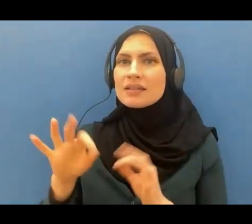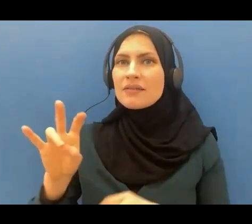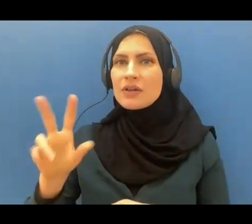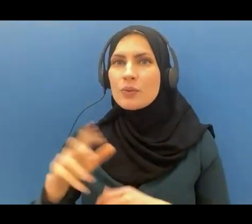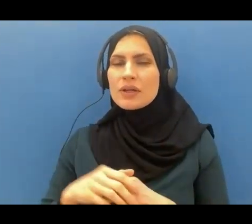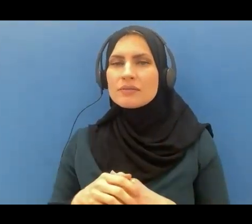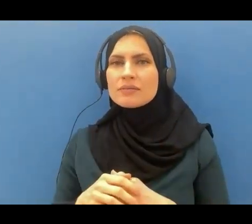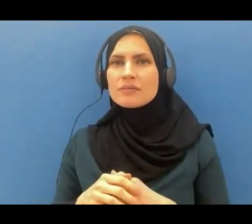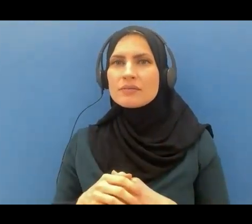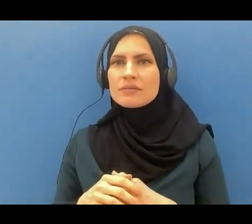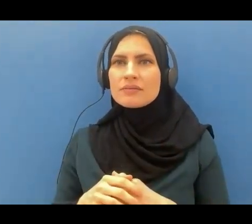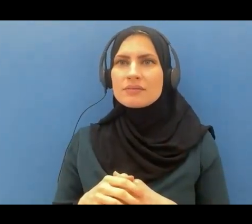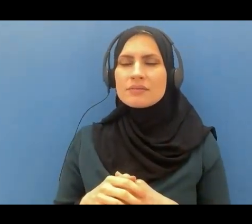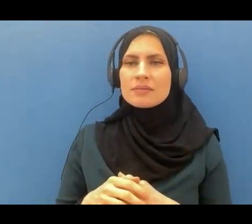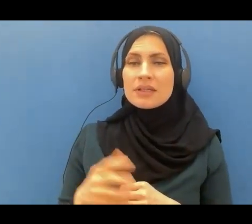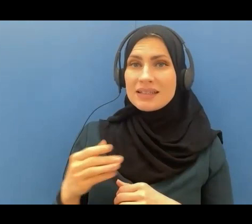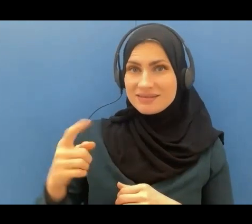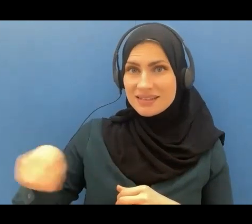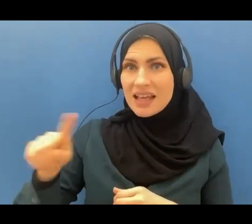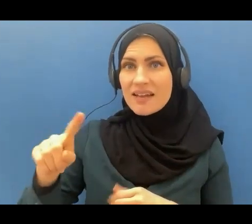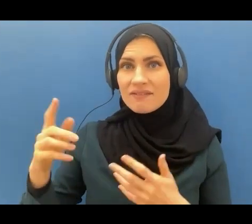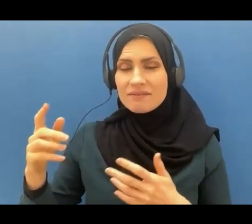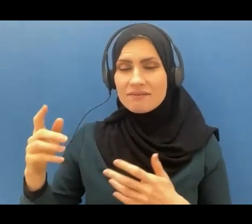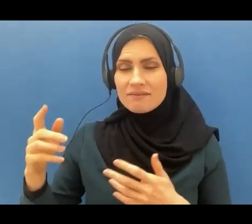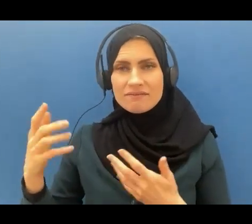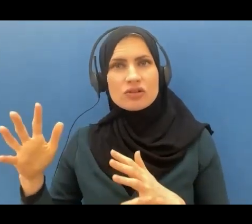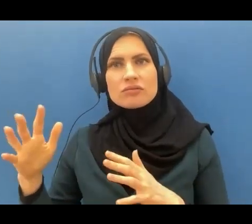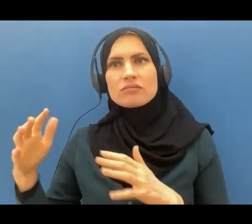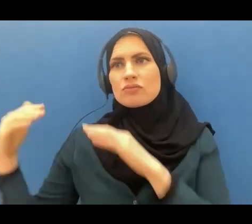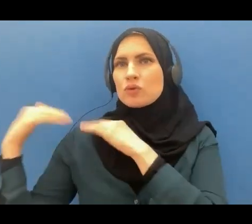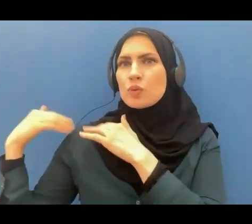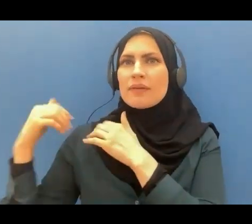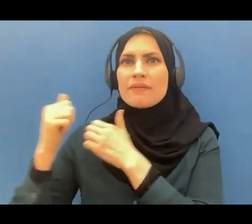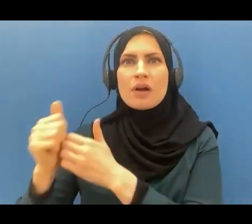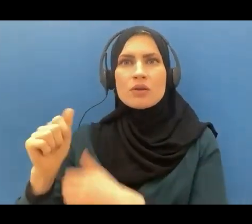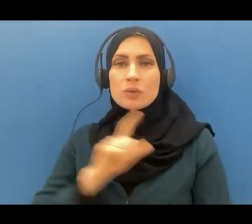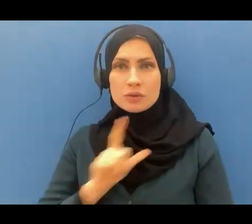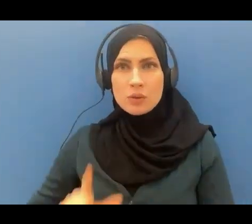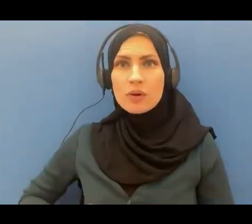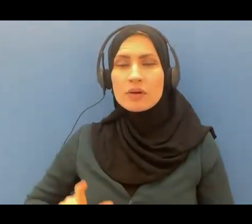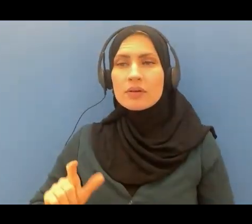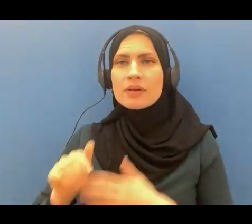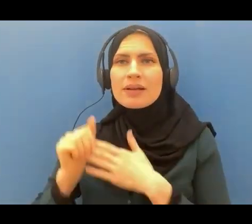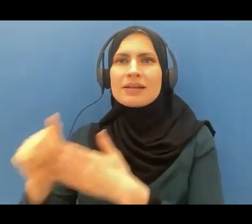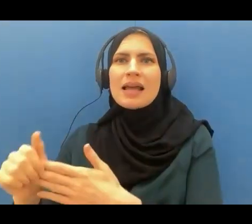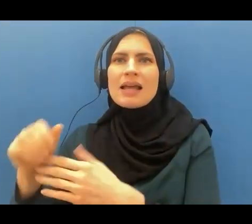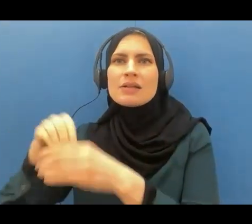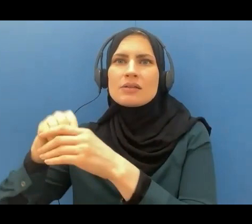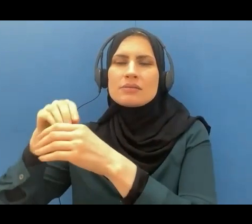who kept their duty to the Lord will be led to paradise in groups till